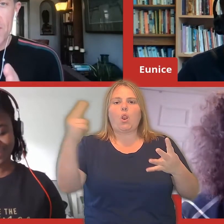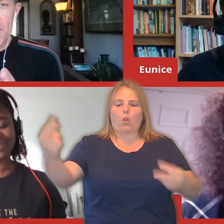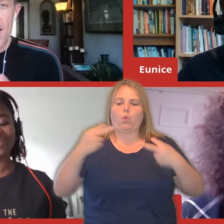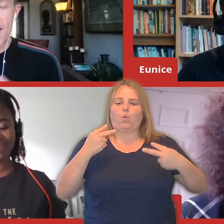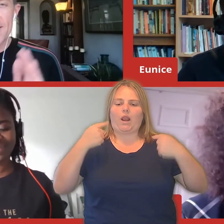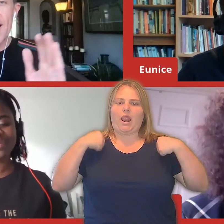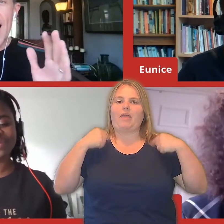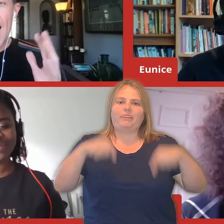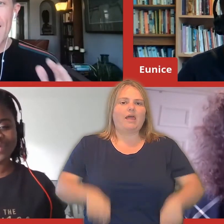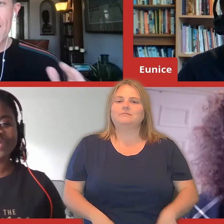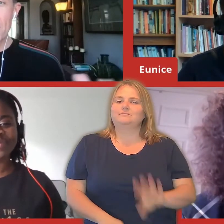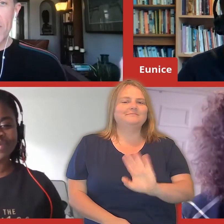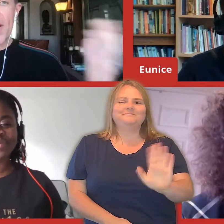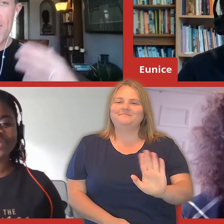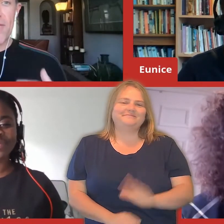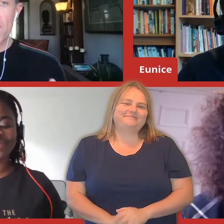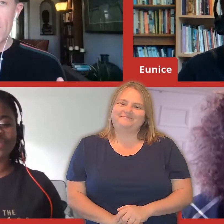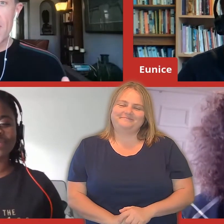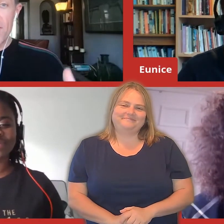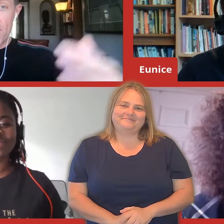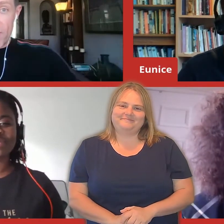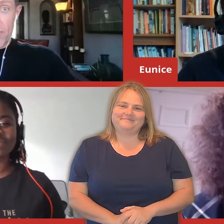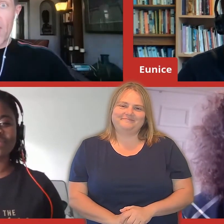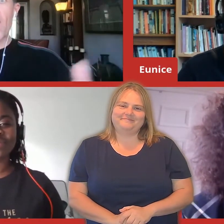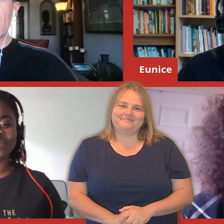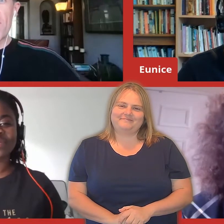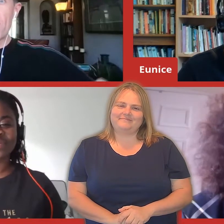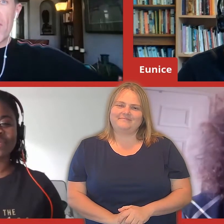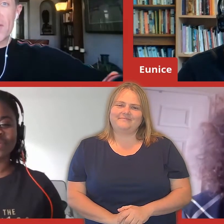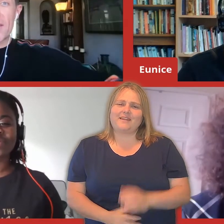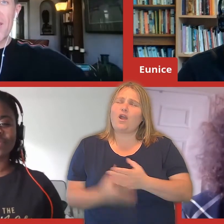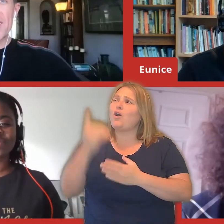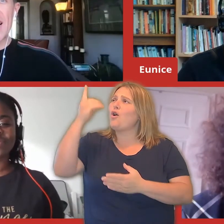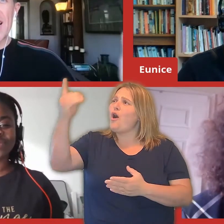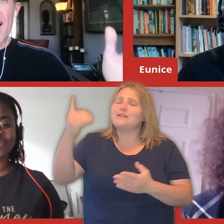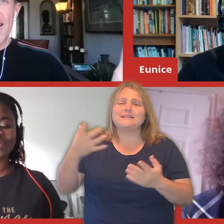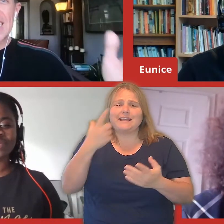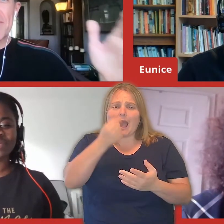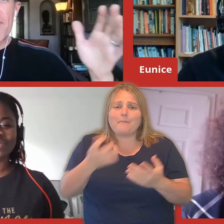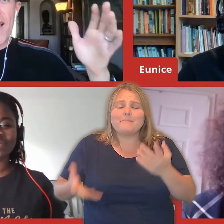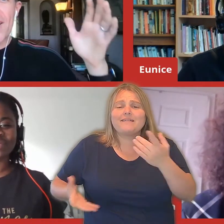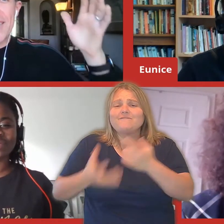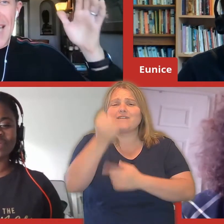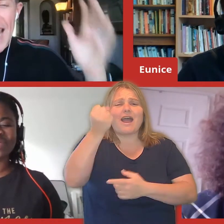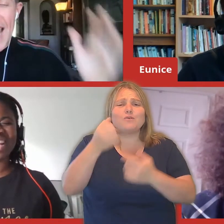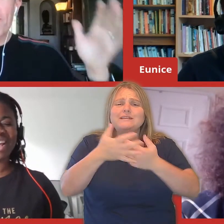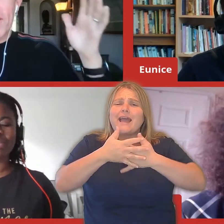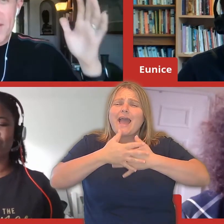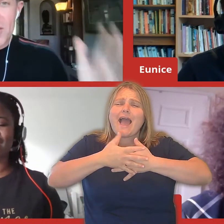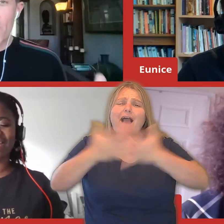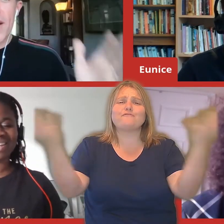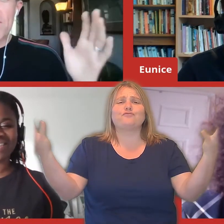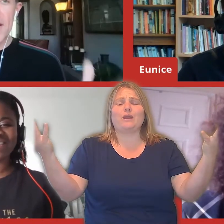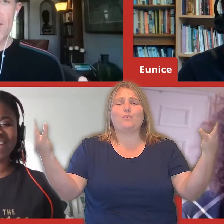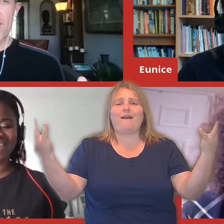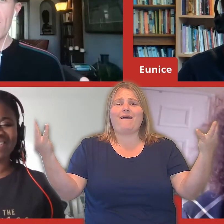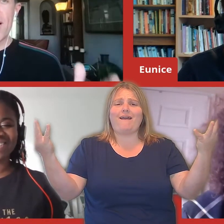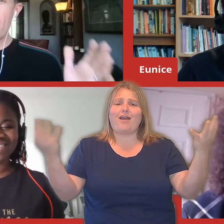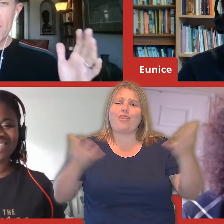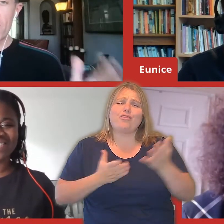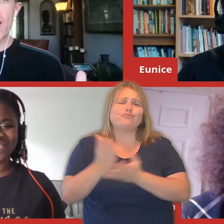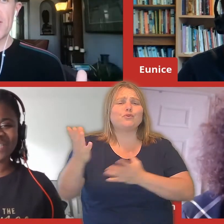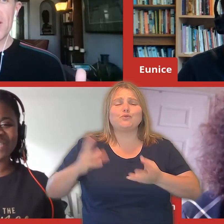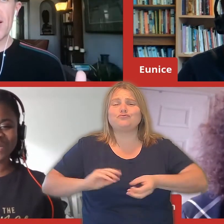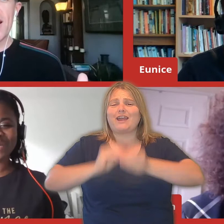fit in a certain box. And I think what we're hearing from y'all and from folks out there is like, God is to be found in every square meter